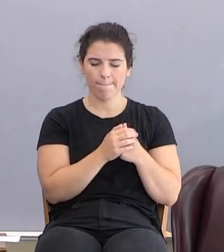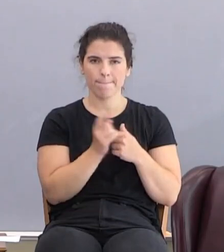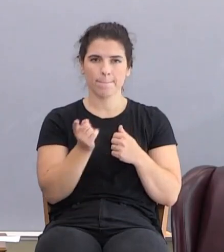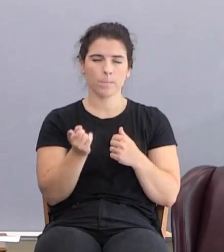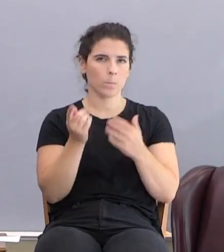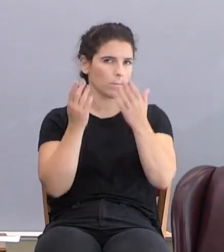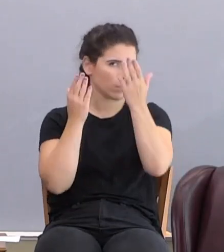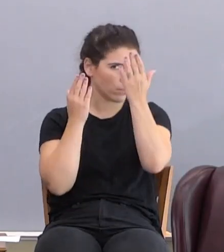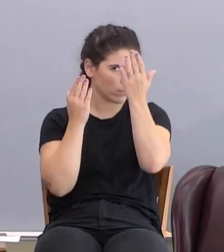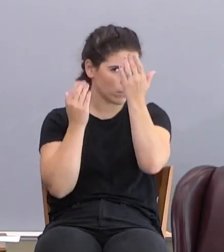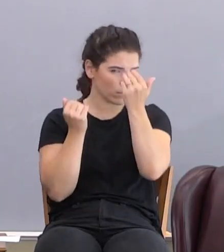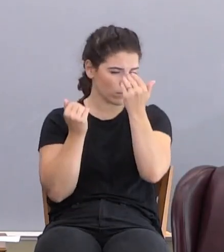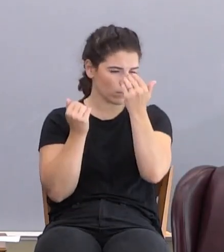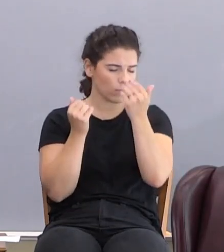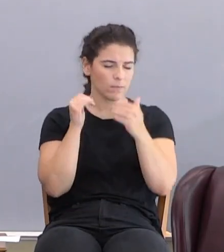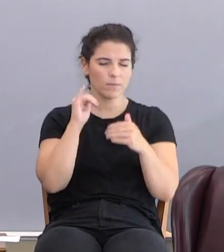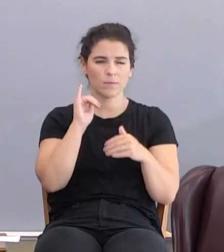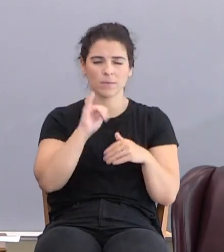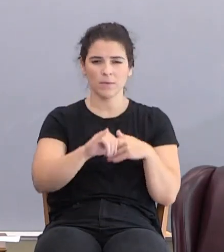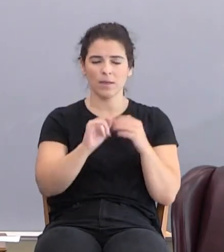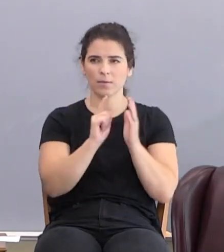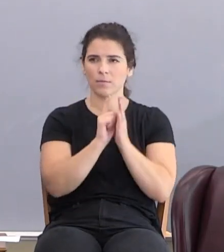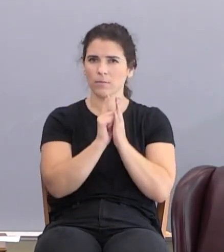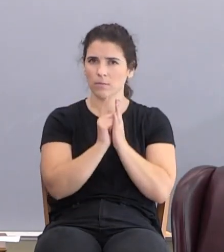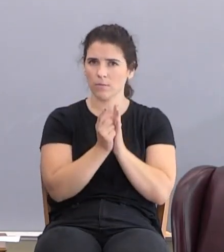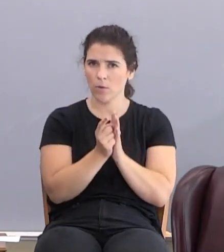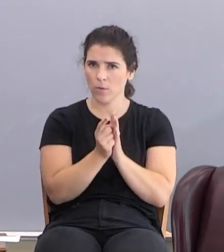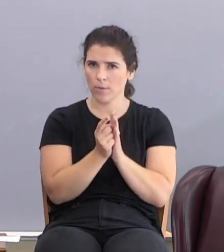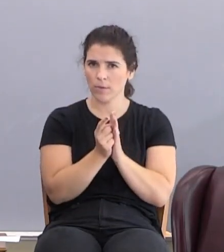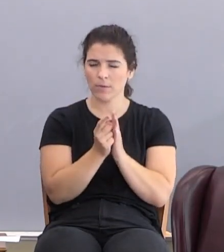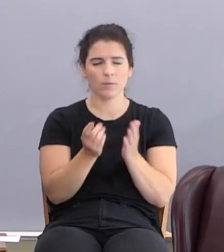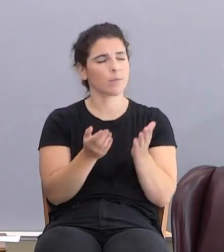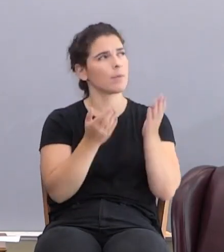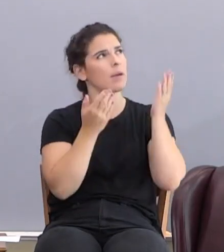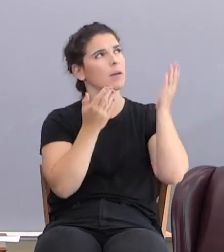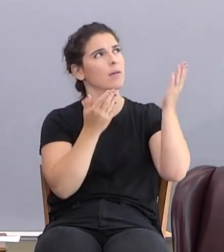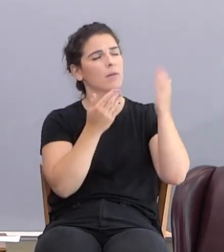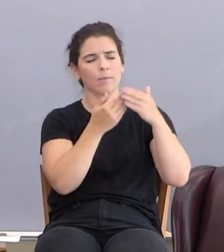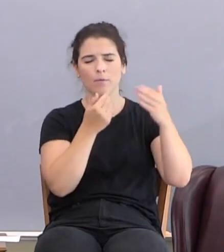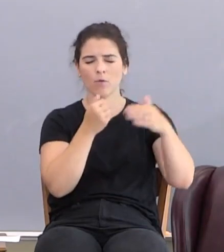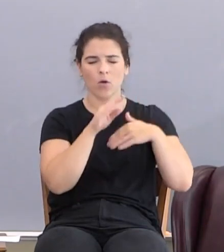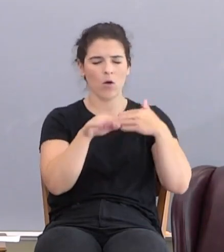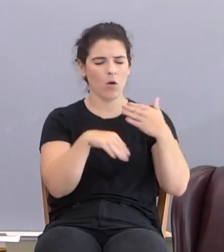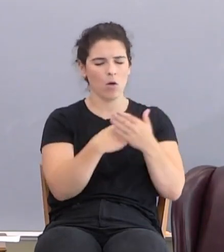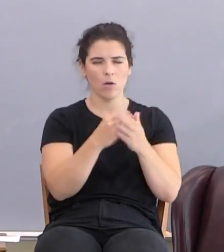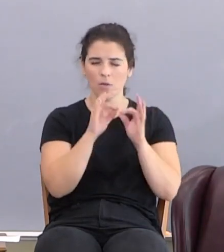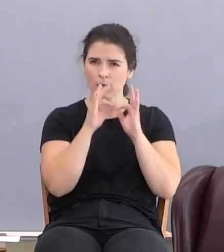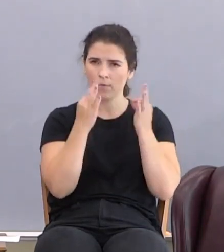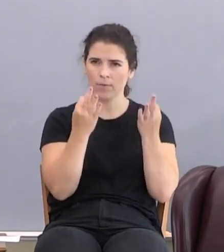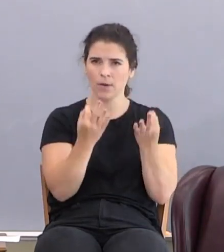expected, in that moment, to be magnified before all of his family.